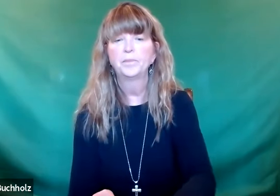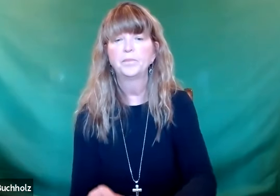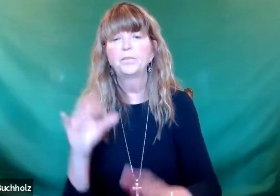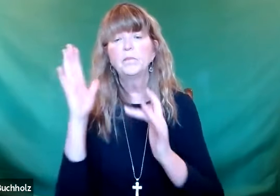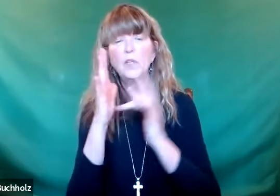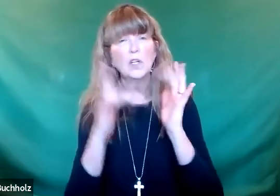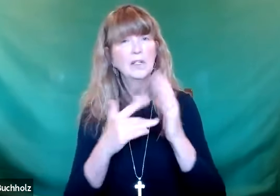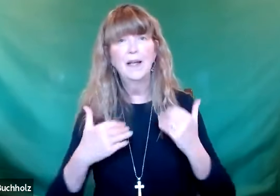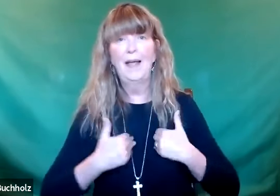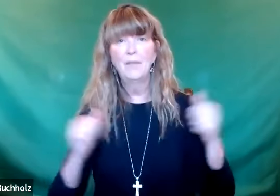what he is saying.